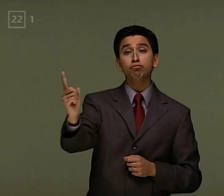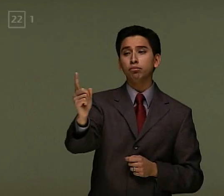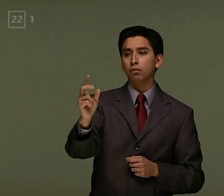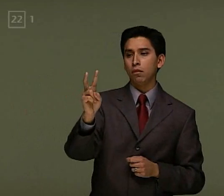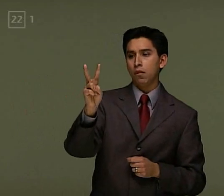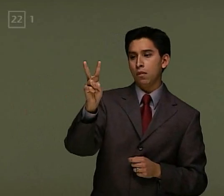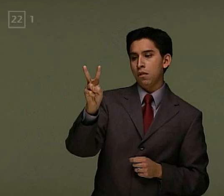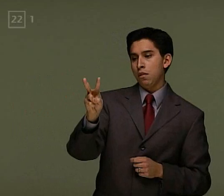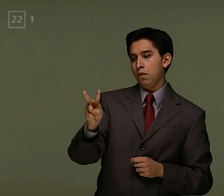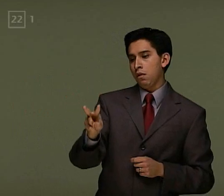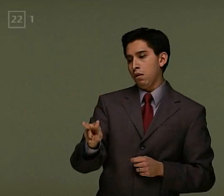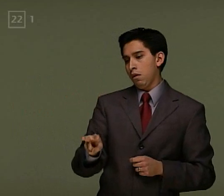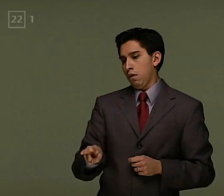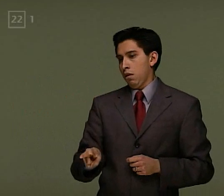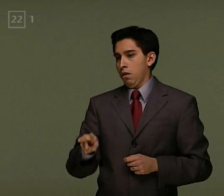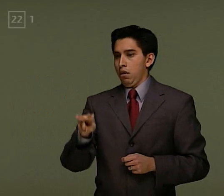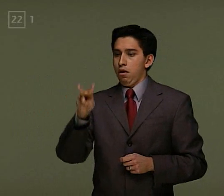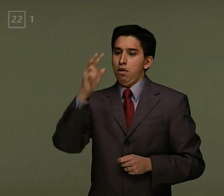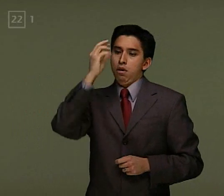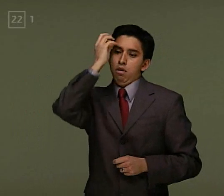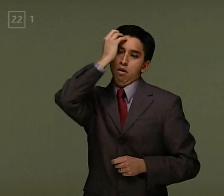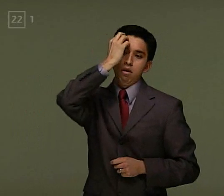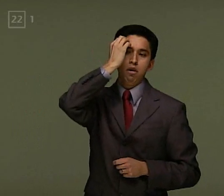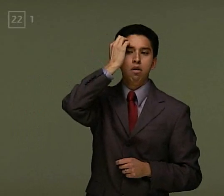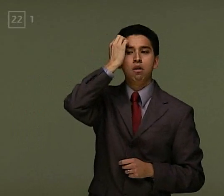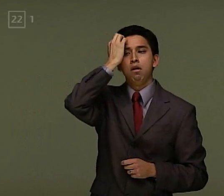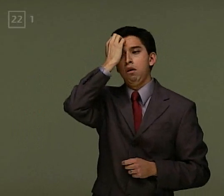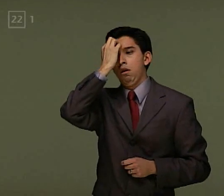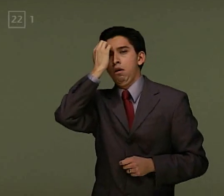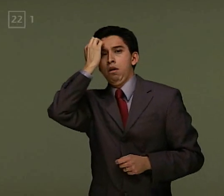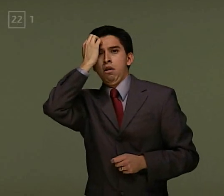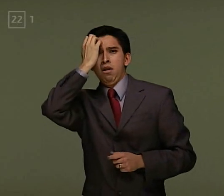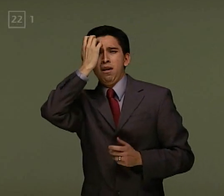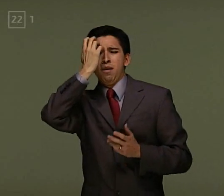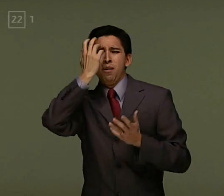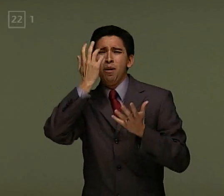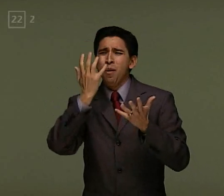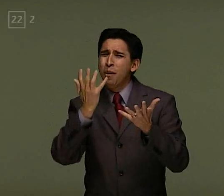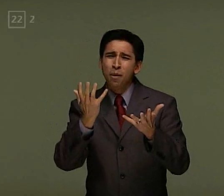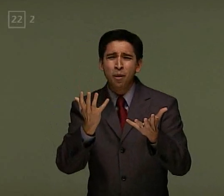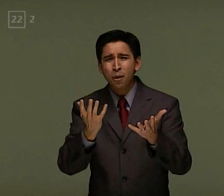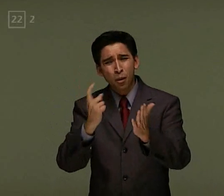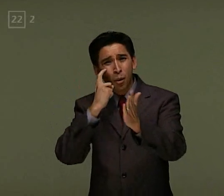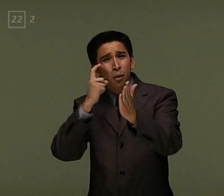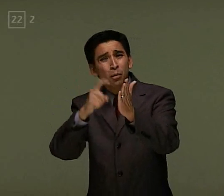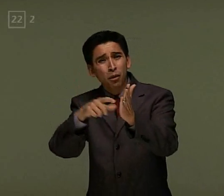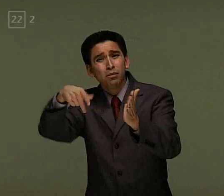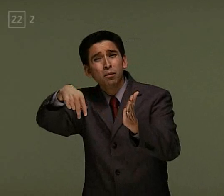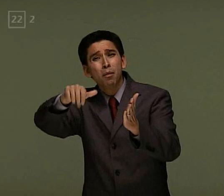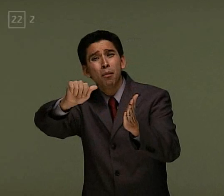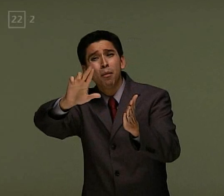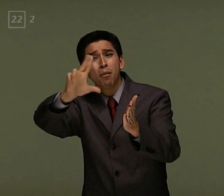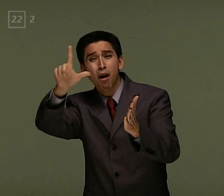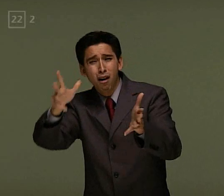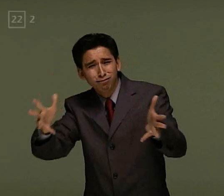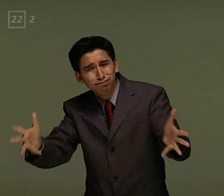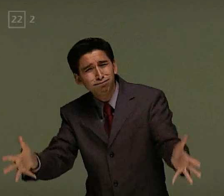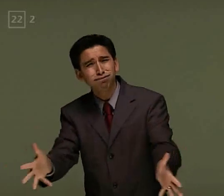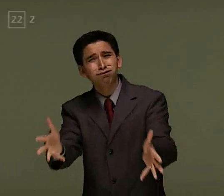crap out like my chain. Found that dope man. I ride that bitch like Ace of Spades. Oh, don't play that game. I'm